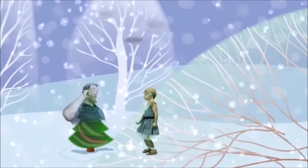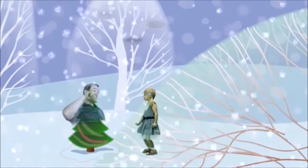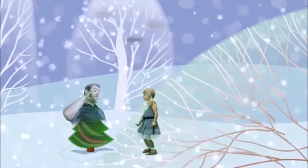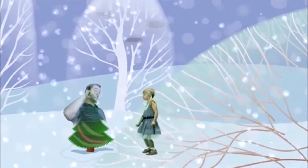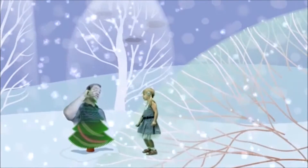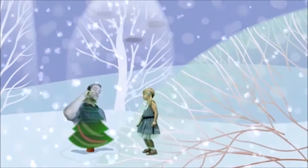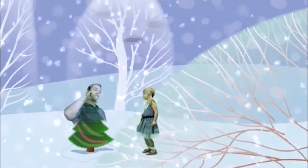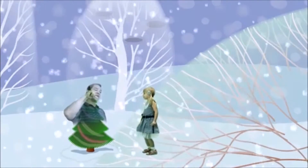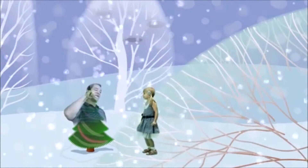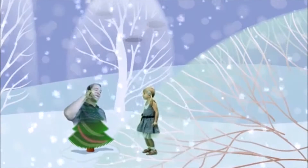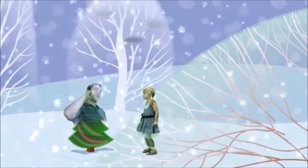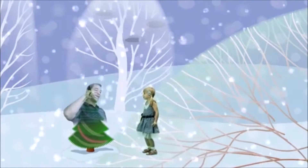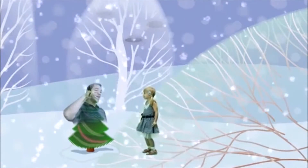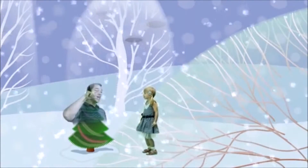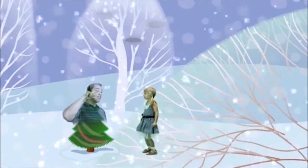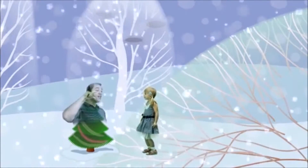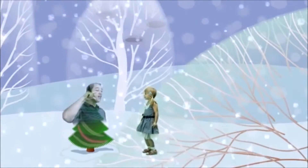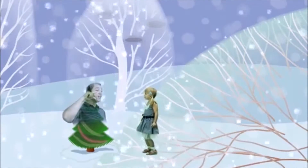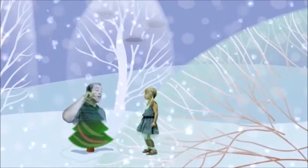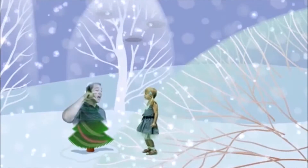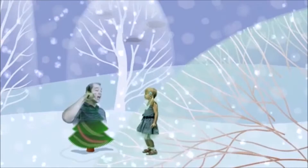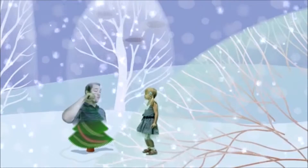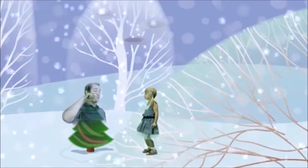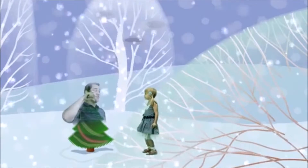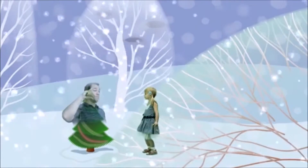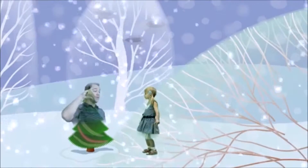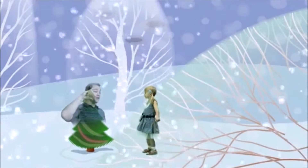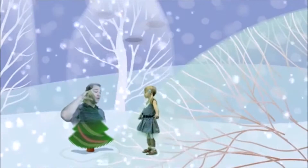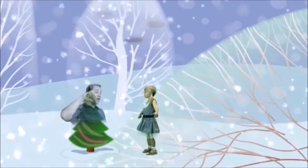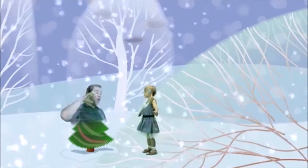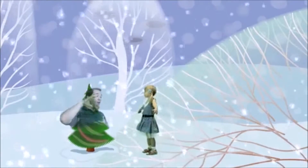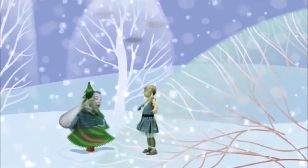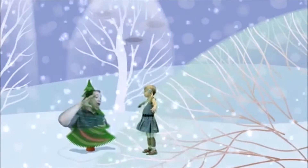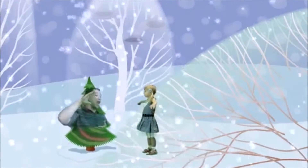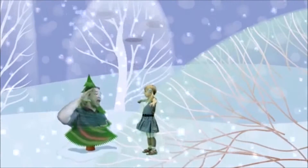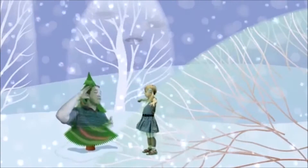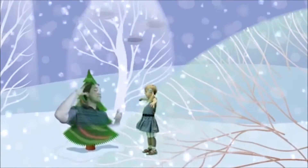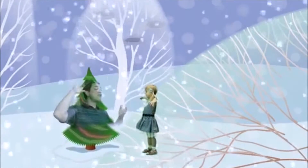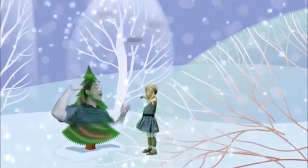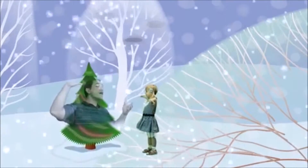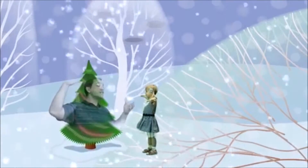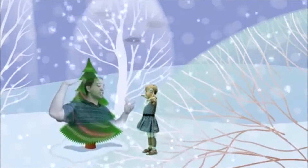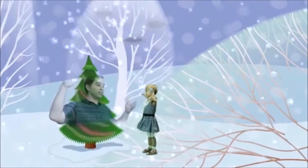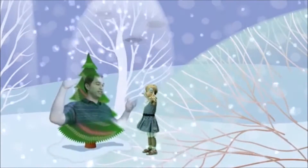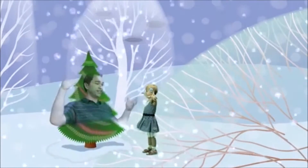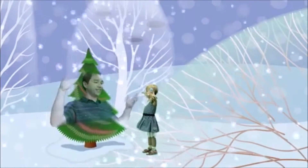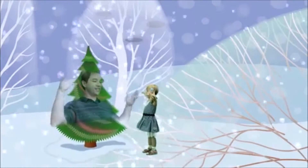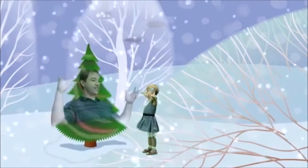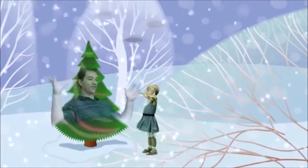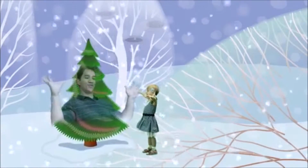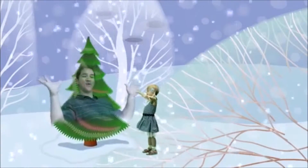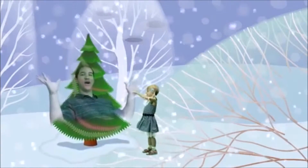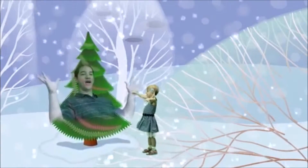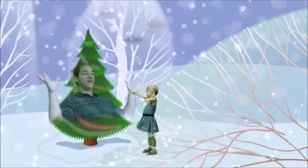this small then I grew bigger and had branches this wide